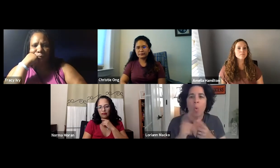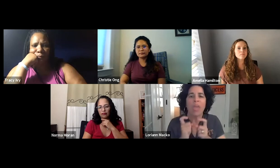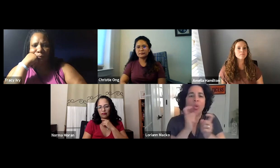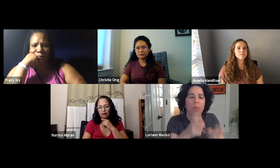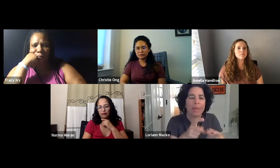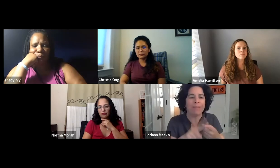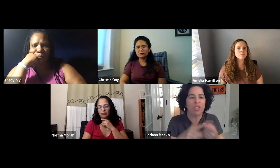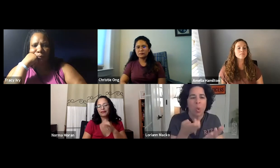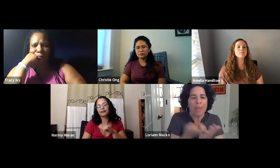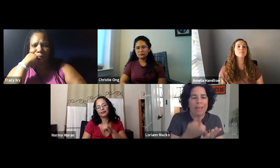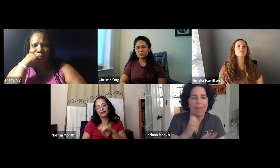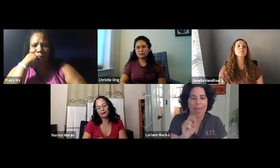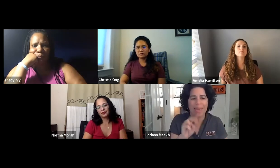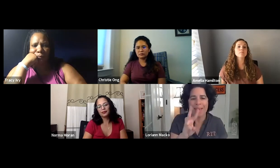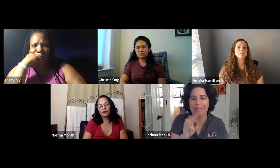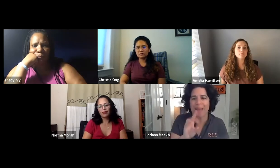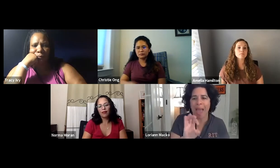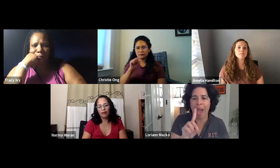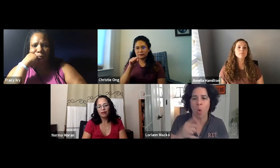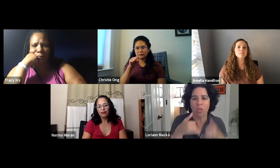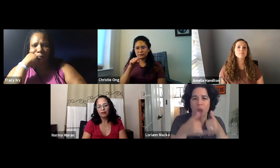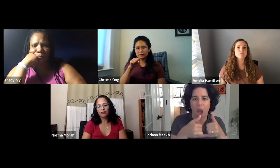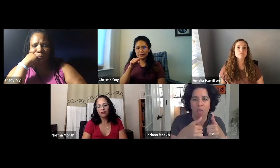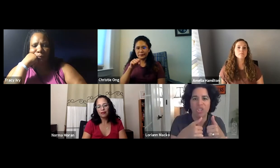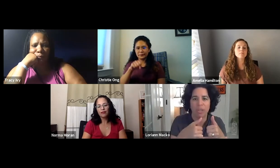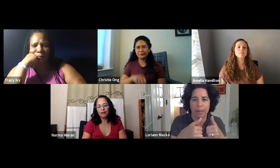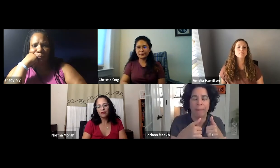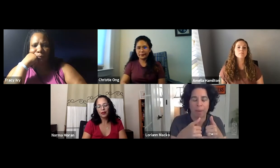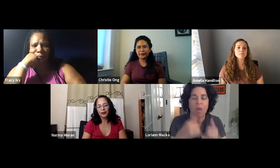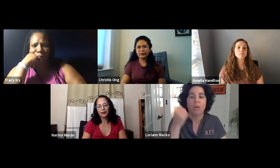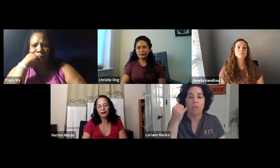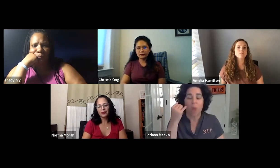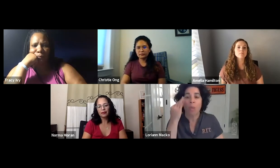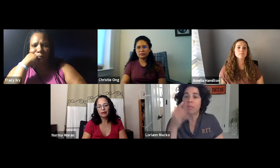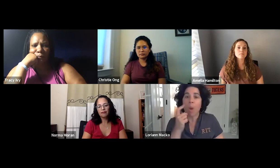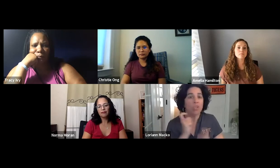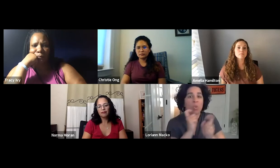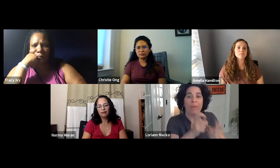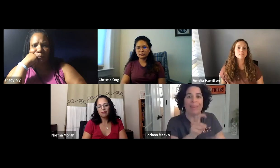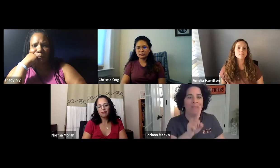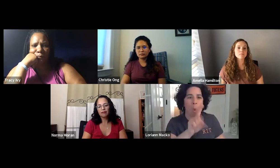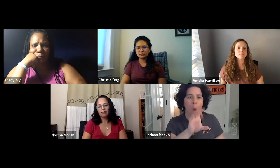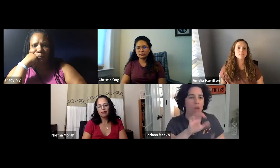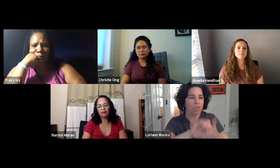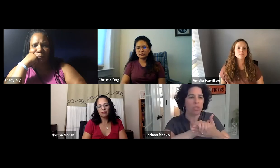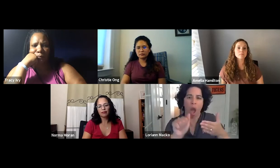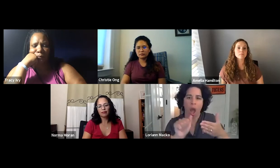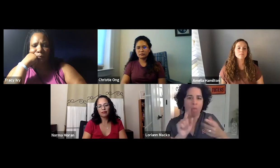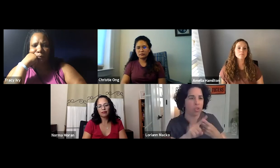That is essentially doubling because there is an endowed scholarship. So if you were to